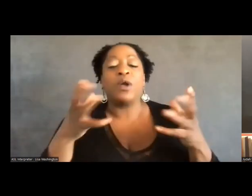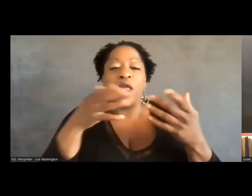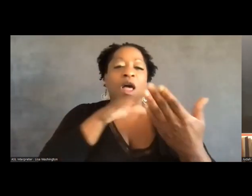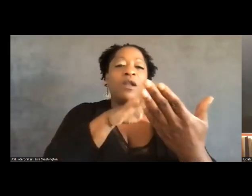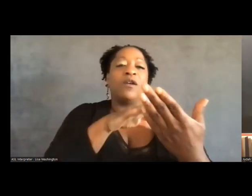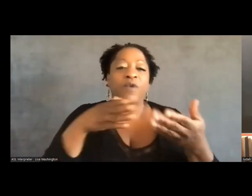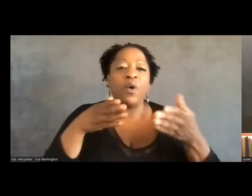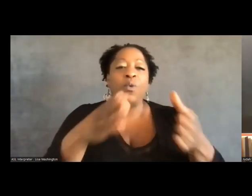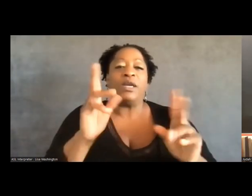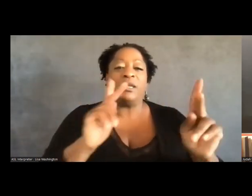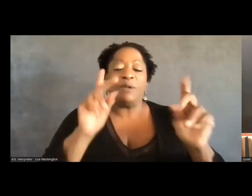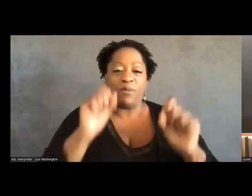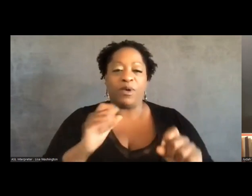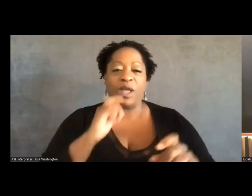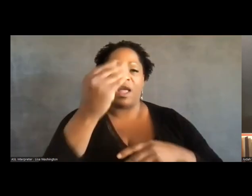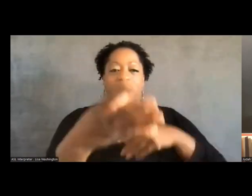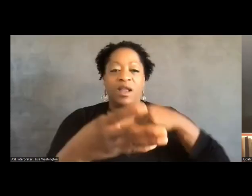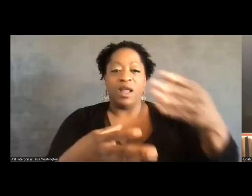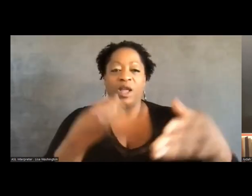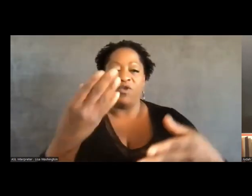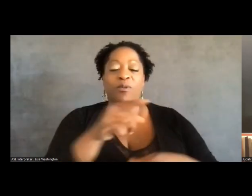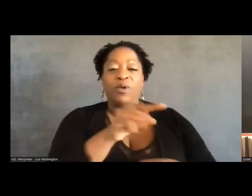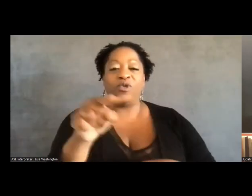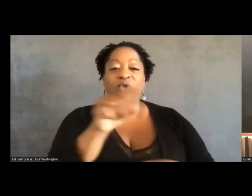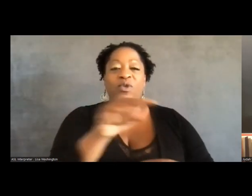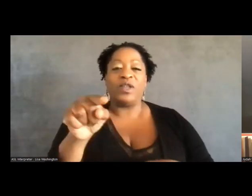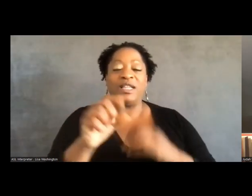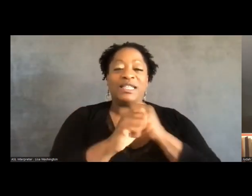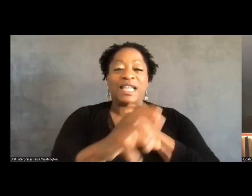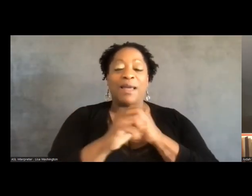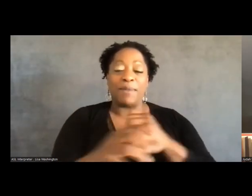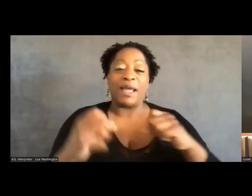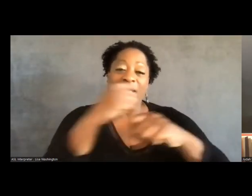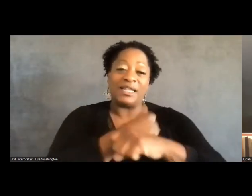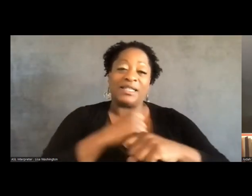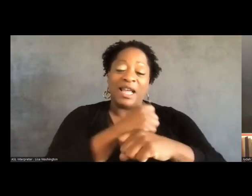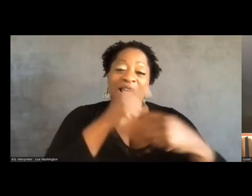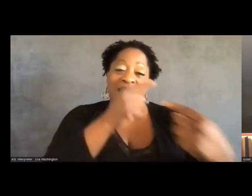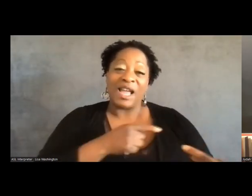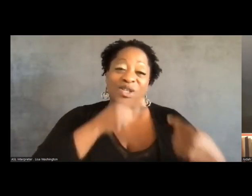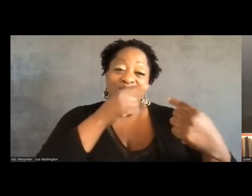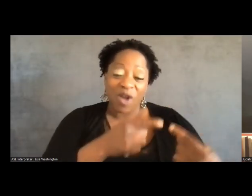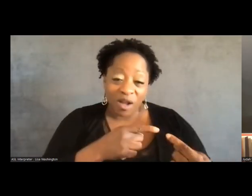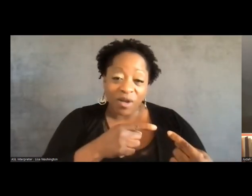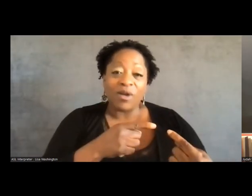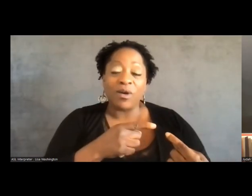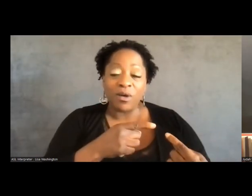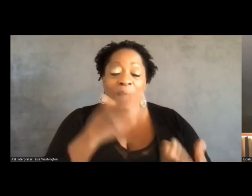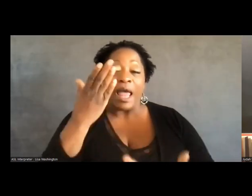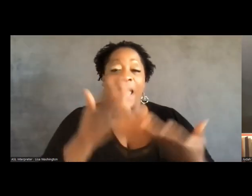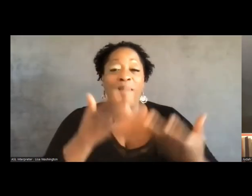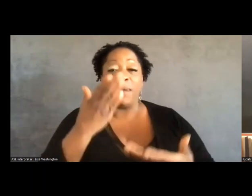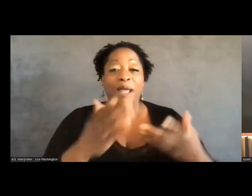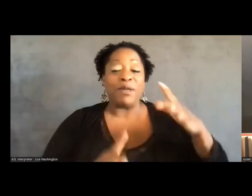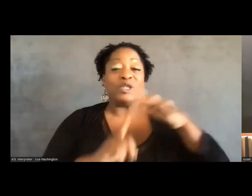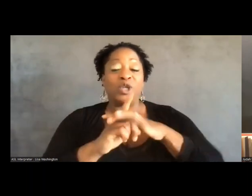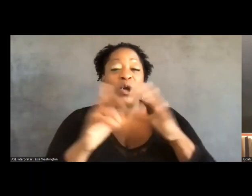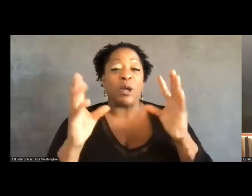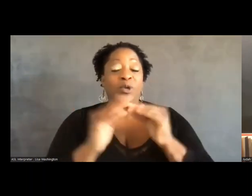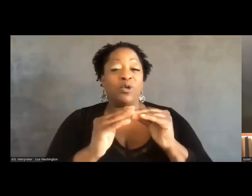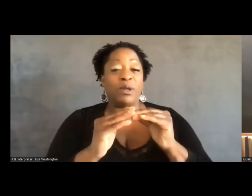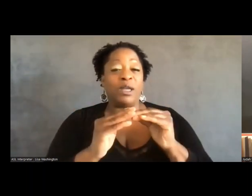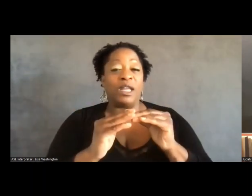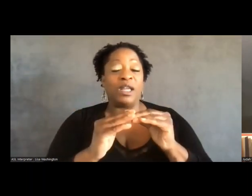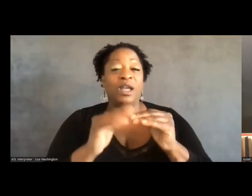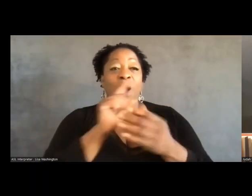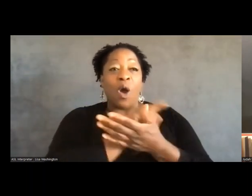that people can contribute to these kinds of campaigns and struggles. Some of that may in fact be showing up to a meeting a week or multiple